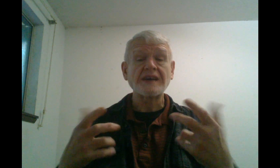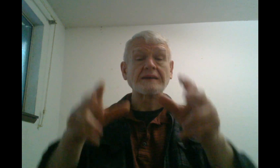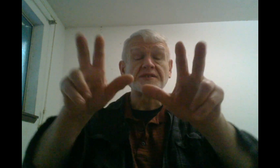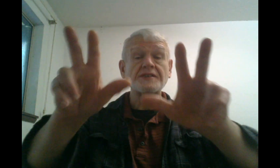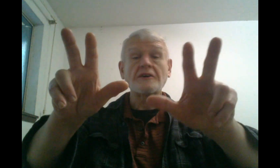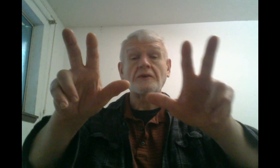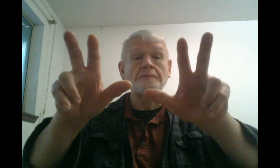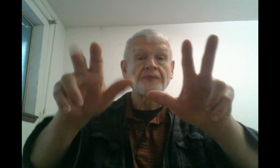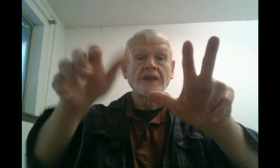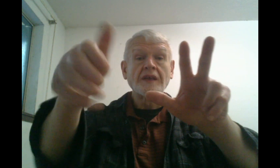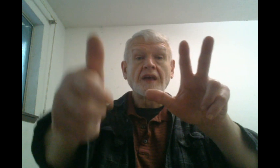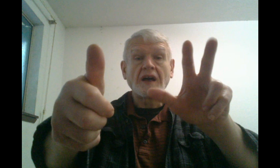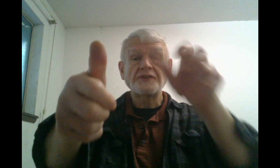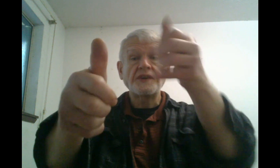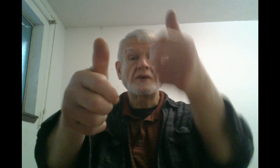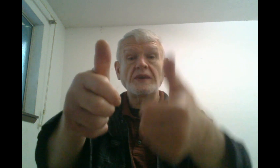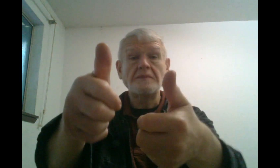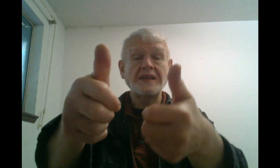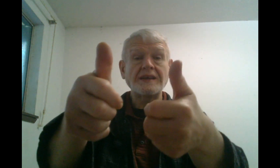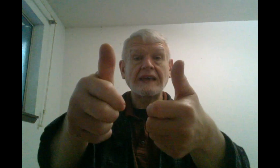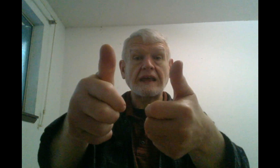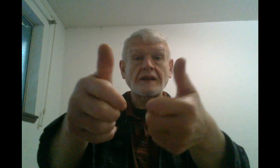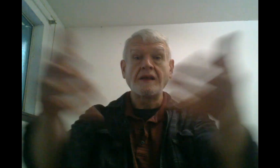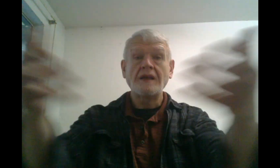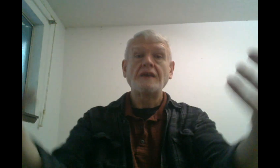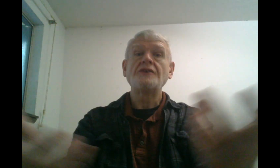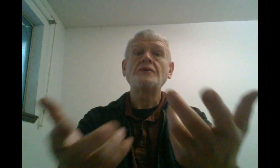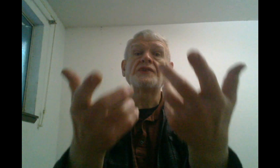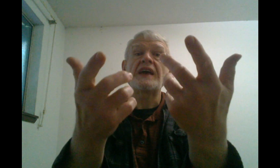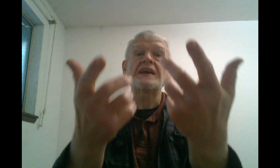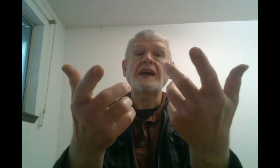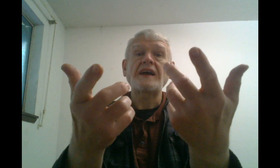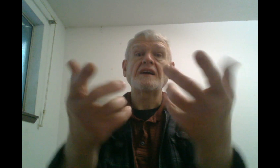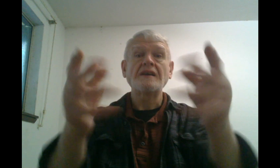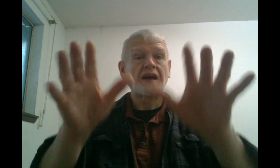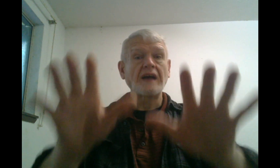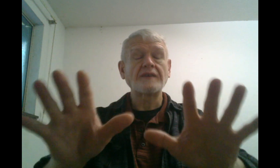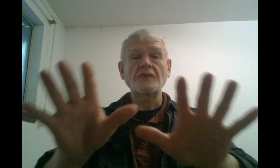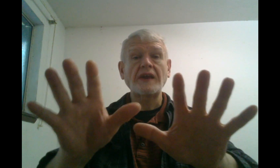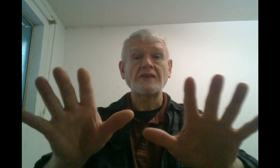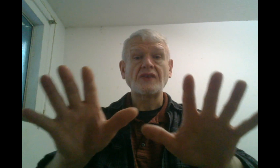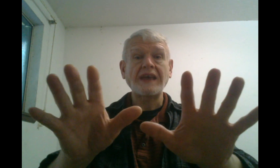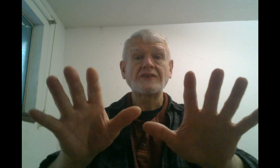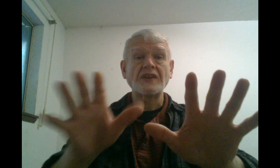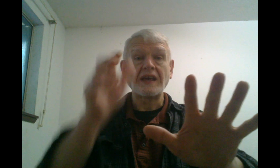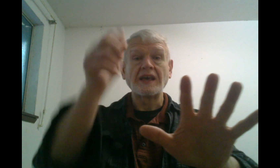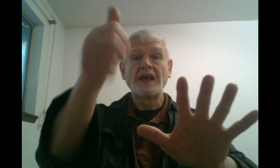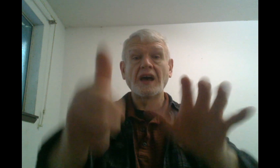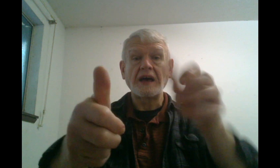time. So, until we meet again, you take care. Have a great day today. I